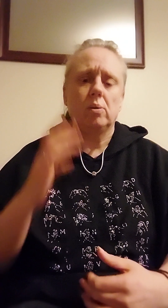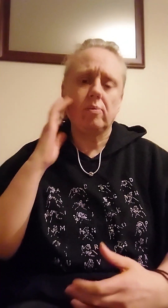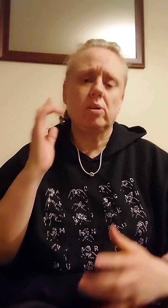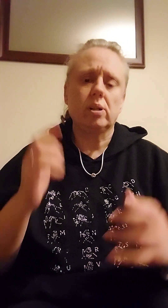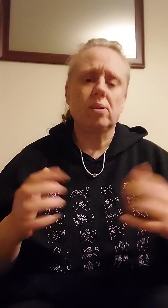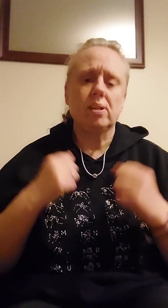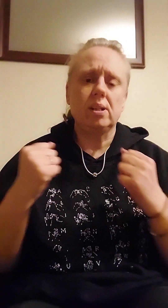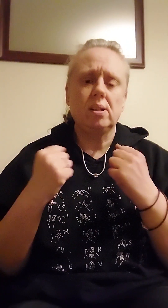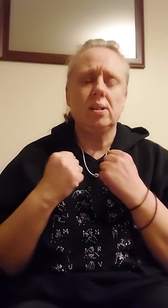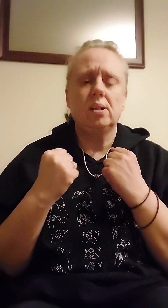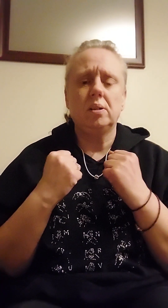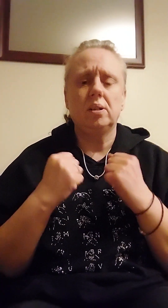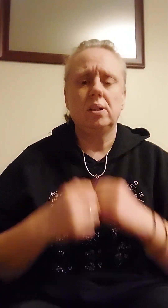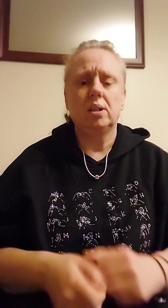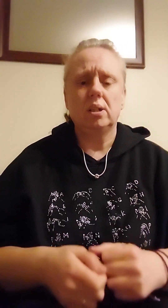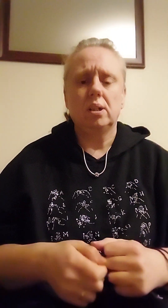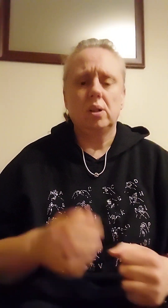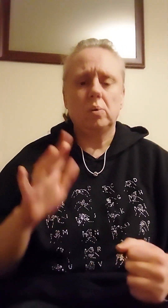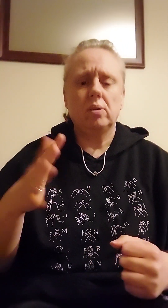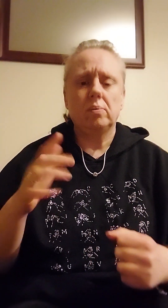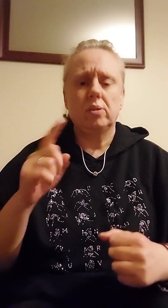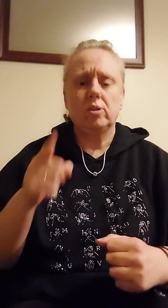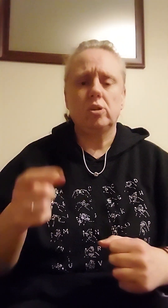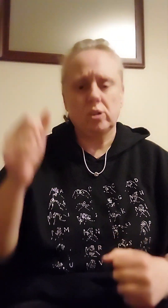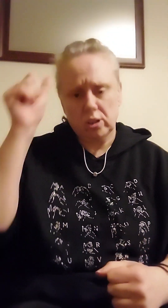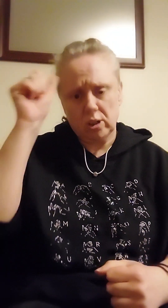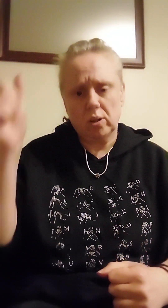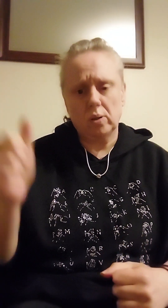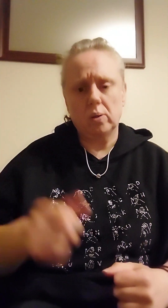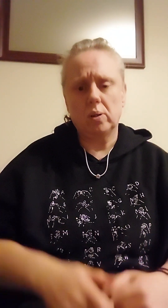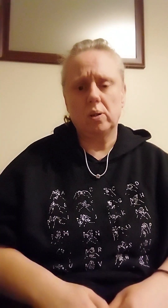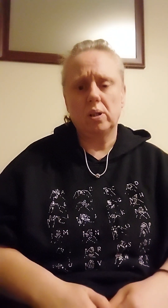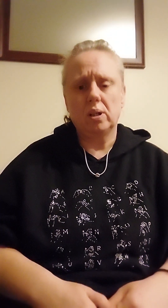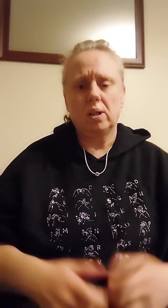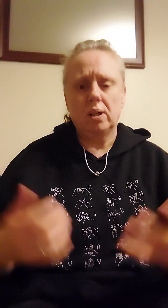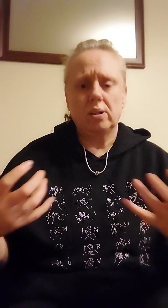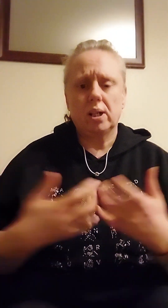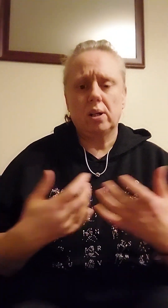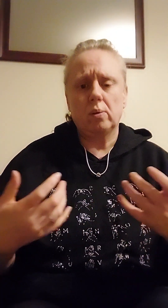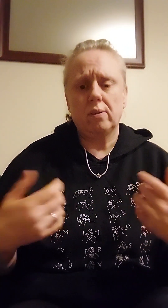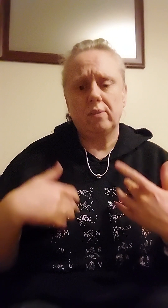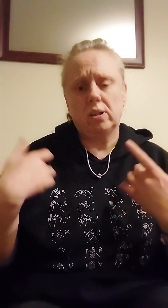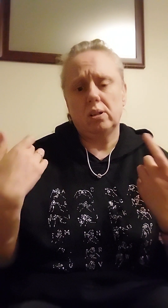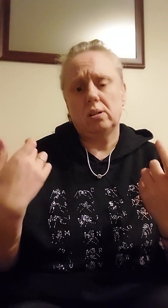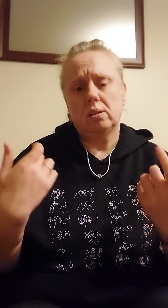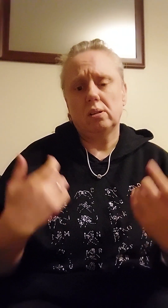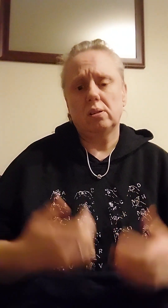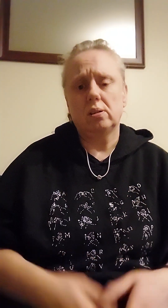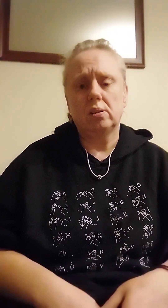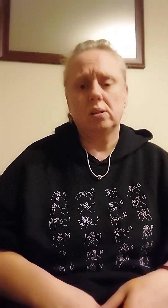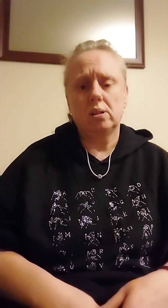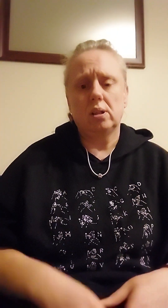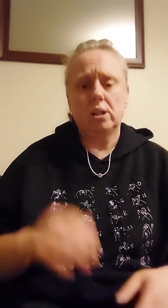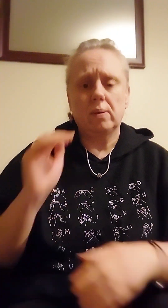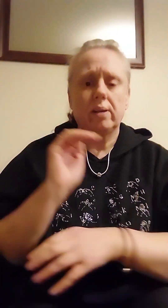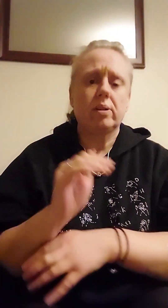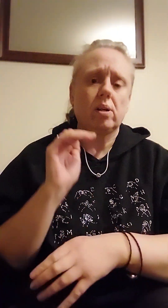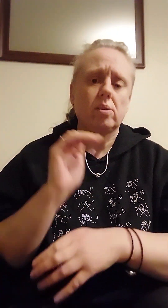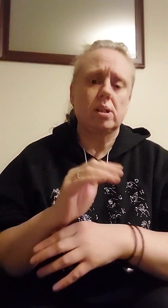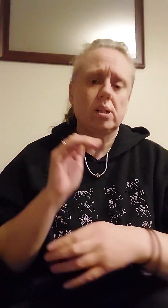it's cold out here Well, maybe you should know Just how it feels To be left outside